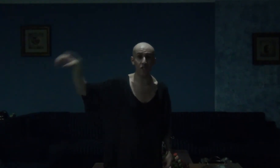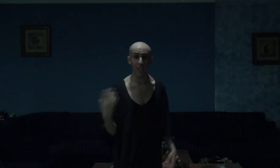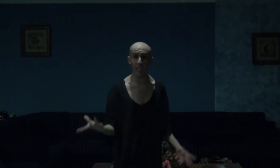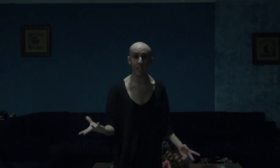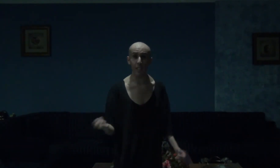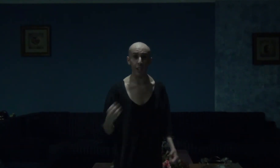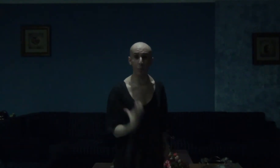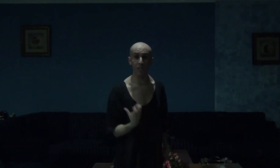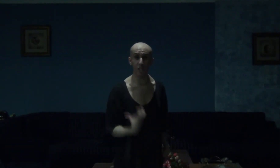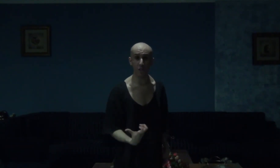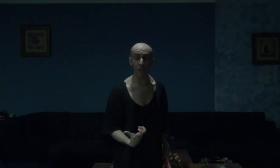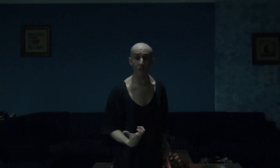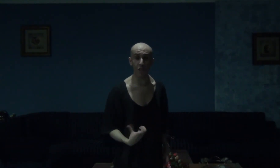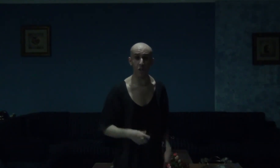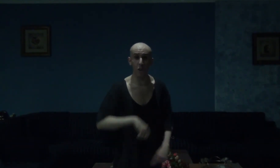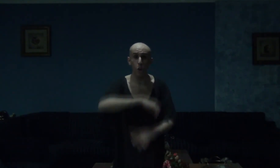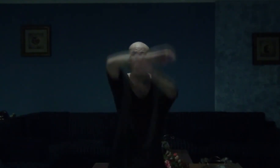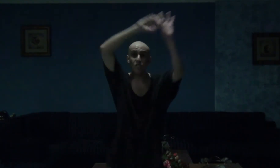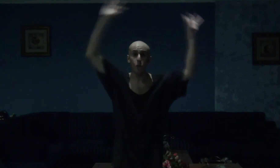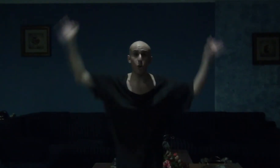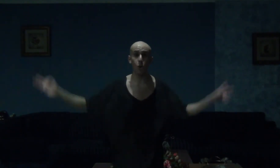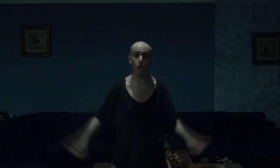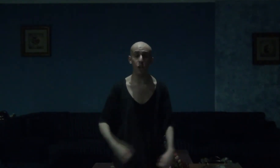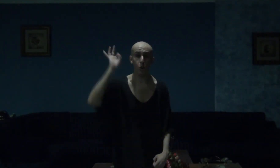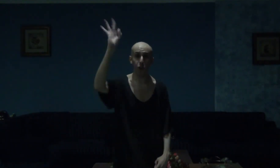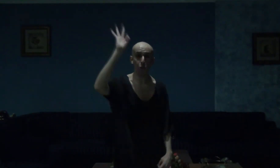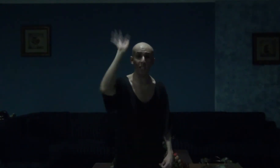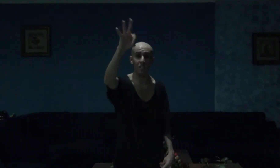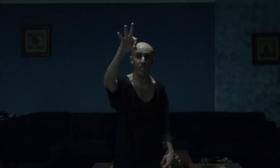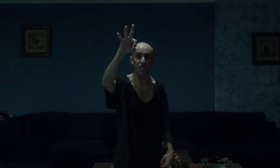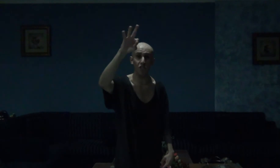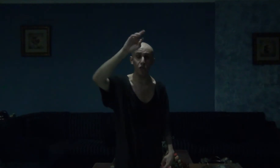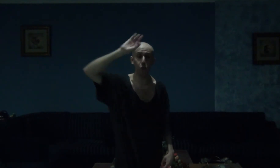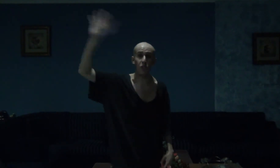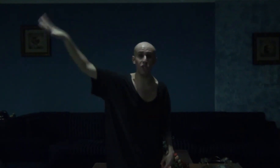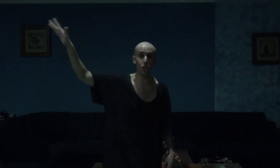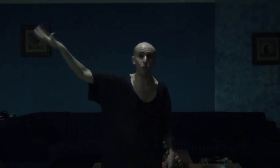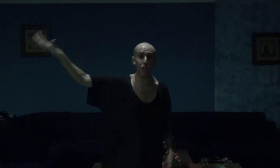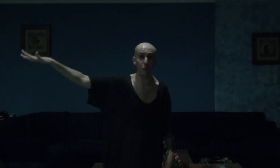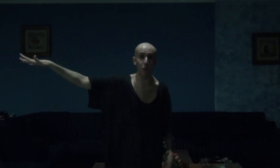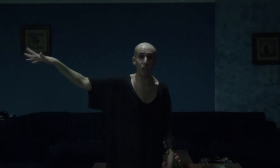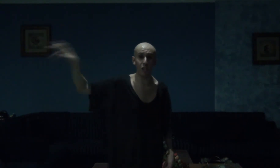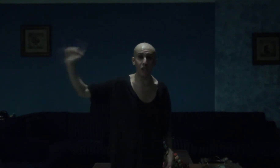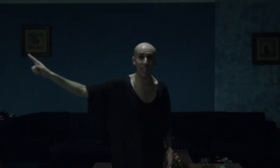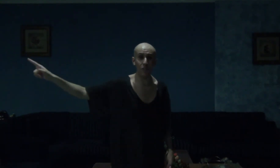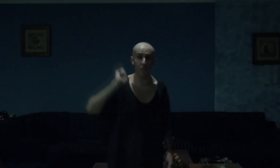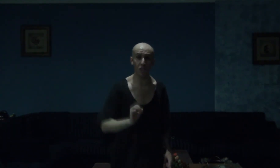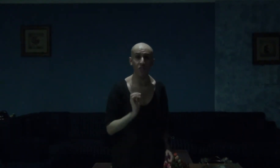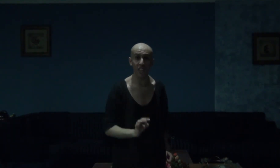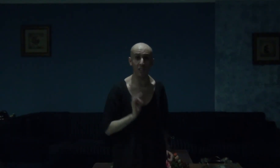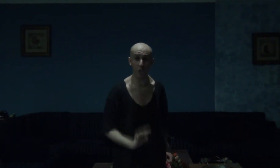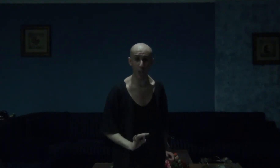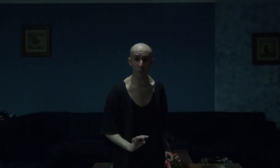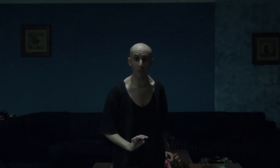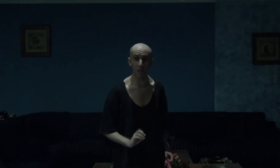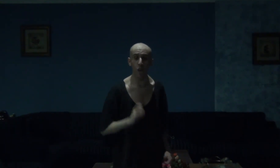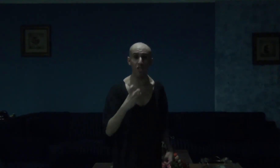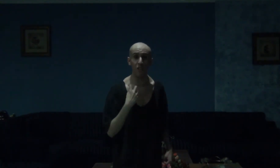sadly, but this TV show as a whole, all three seasons were so damn good, and this final chapter was a